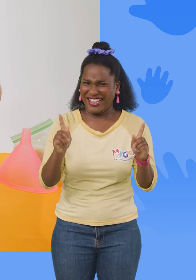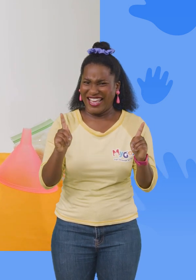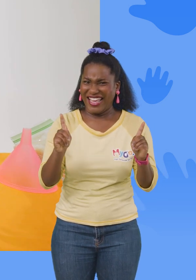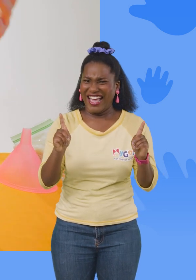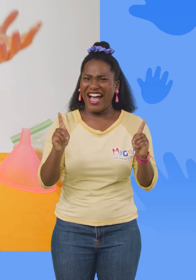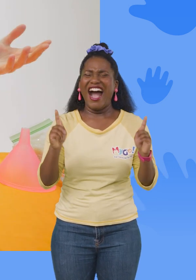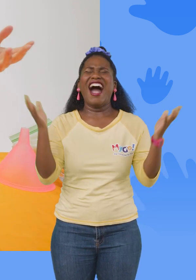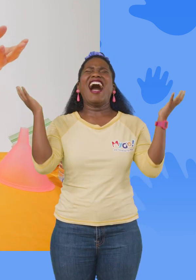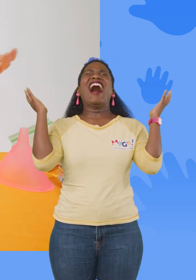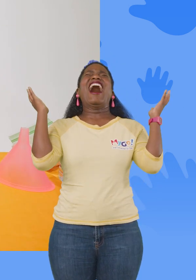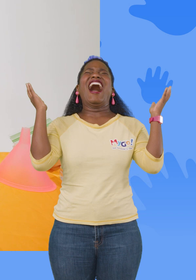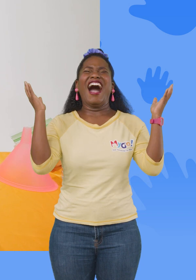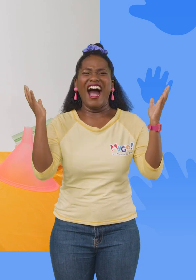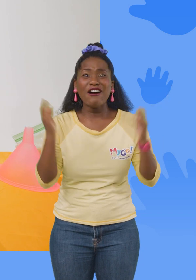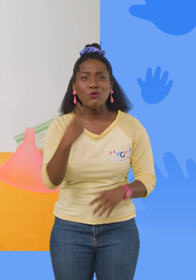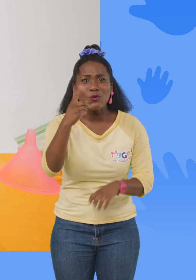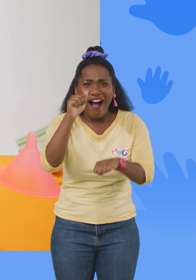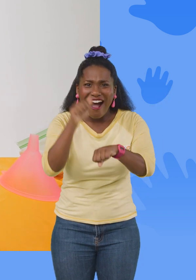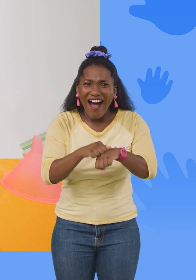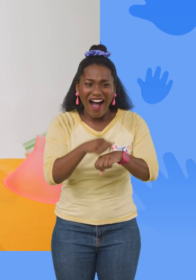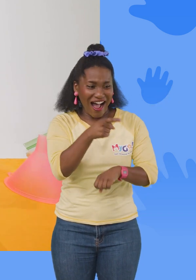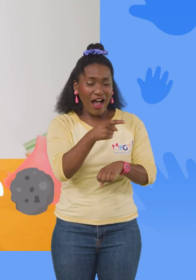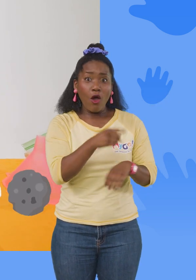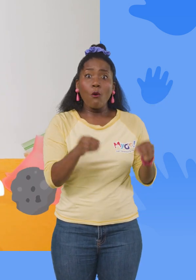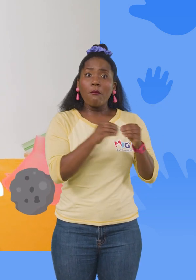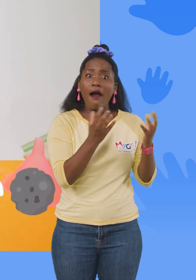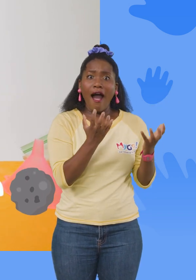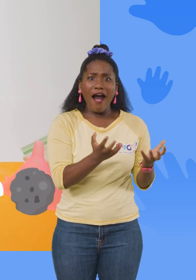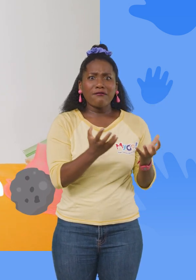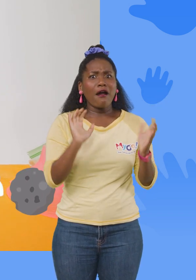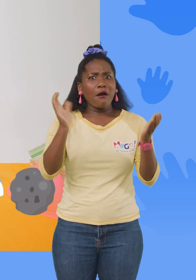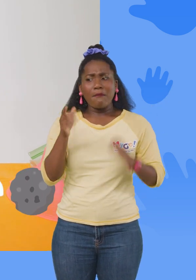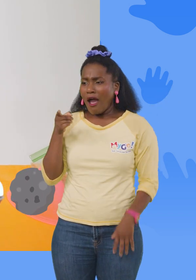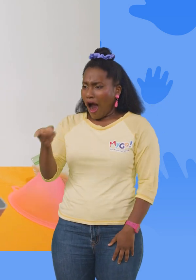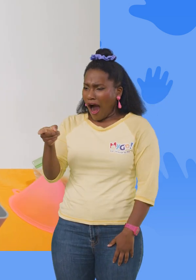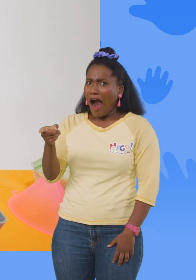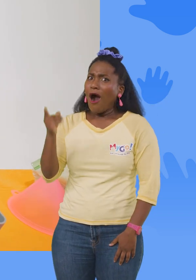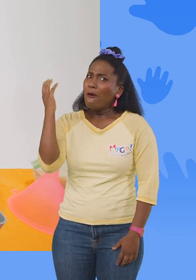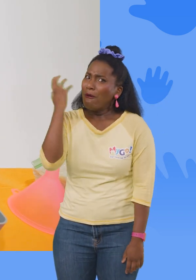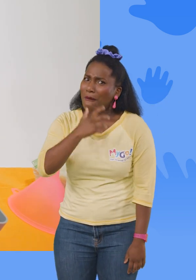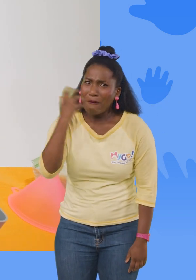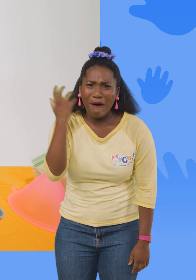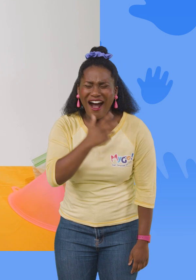Oh, that one rock is heavier than all of these feathers! Whoa!